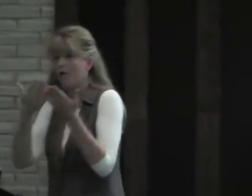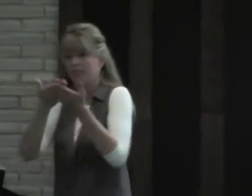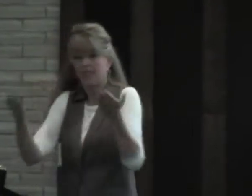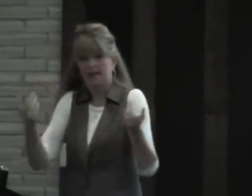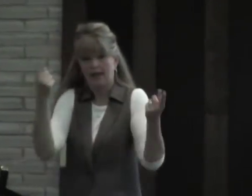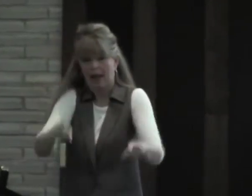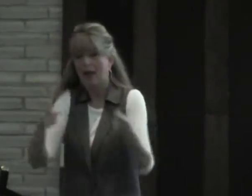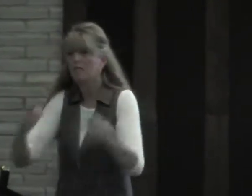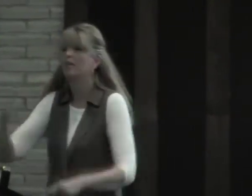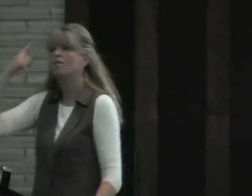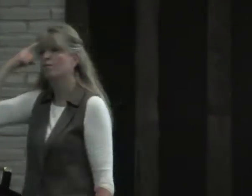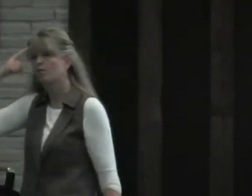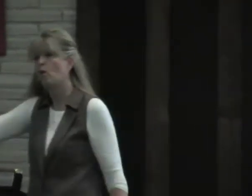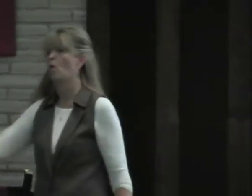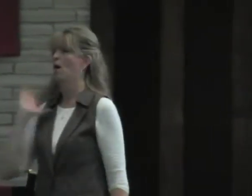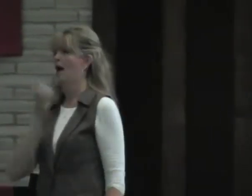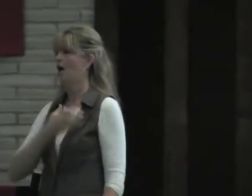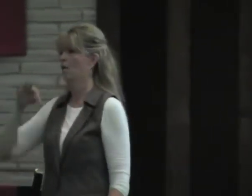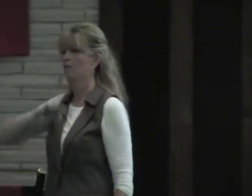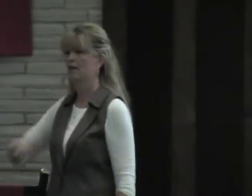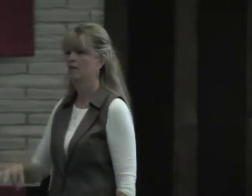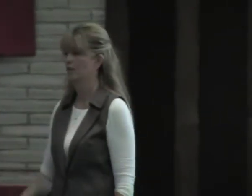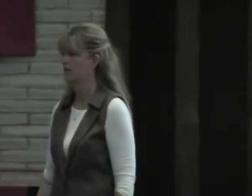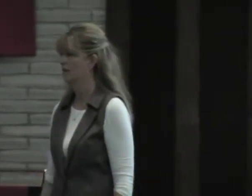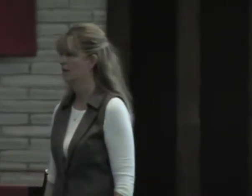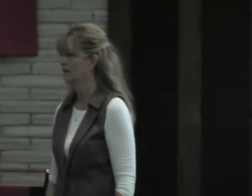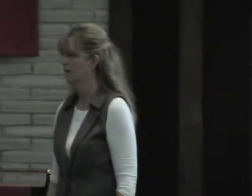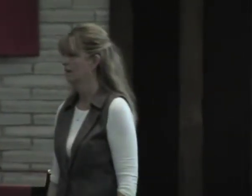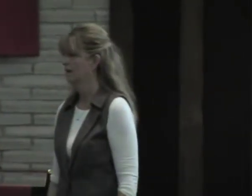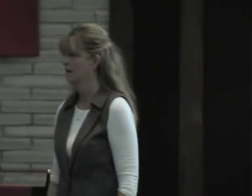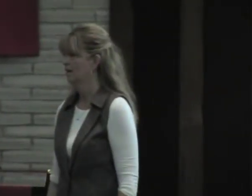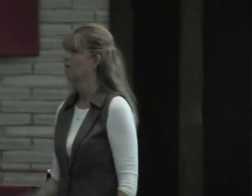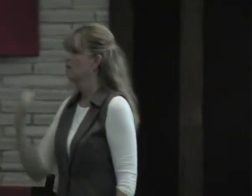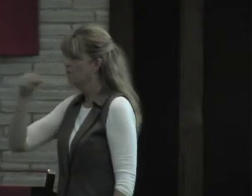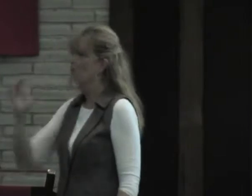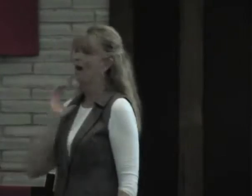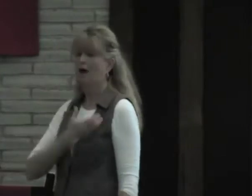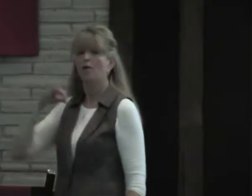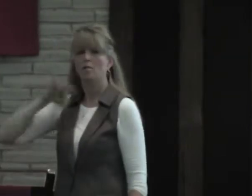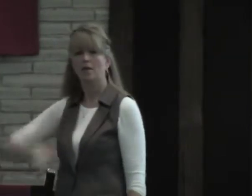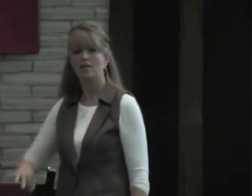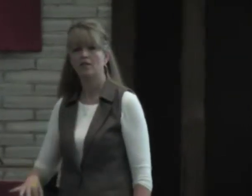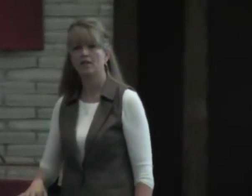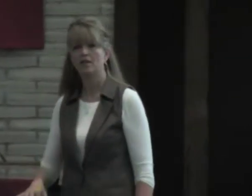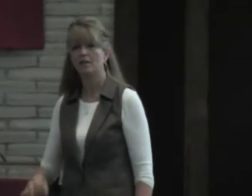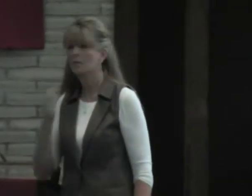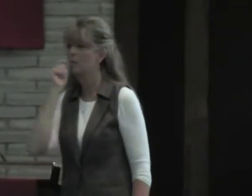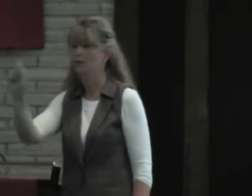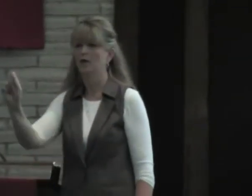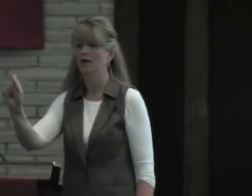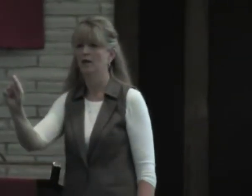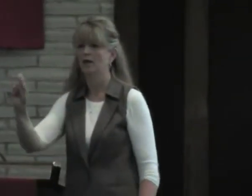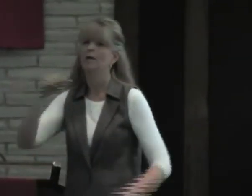So all the things that happen are for our benefit. For our benefit, period.